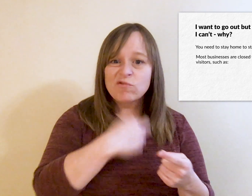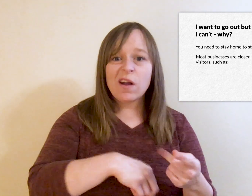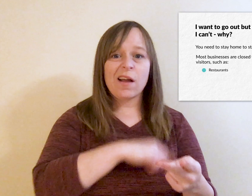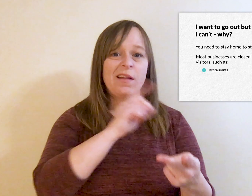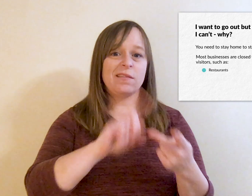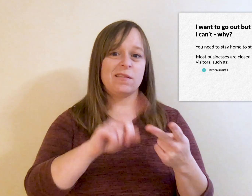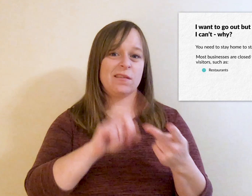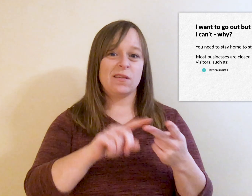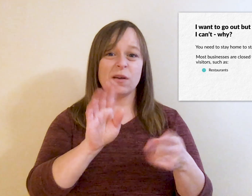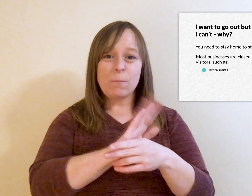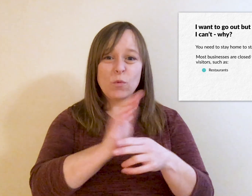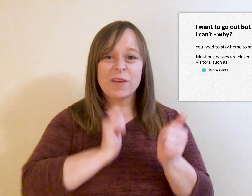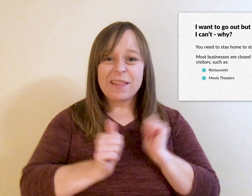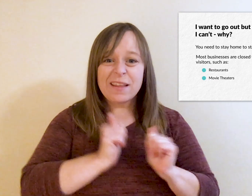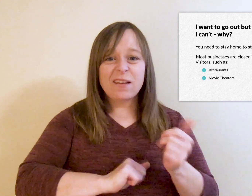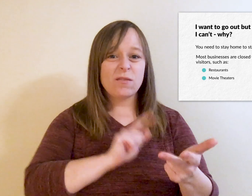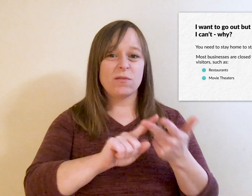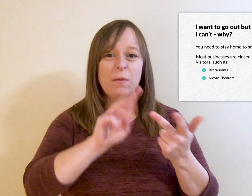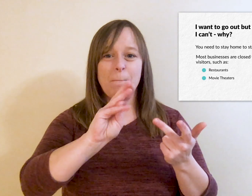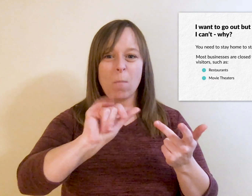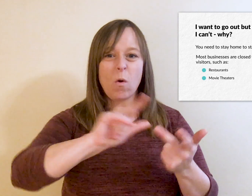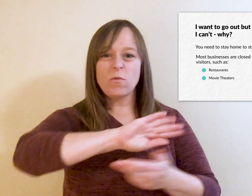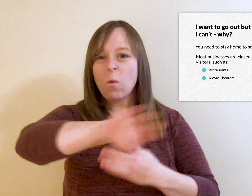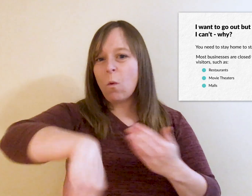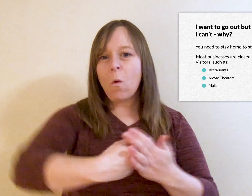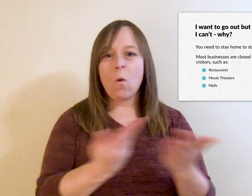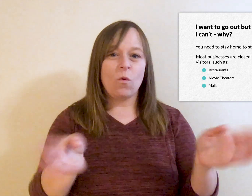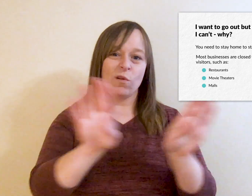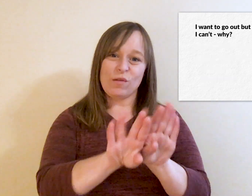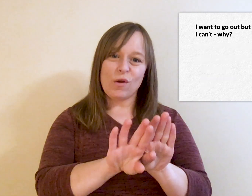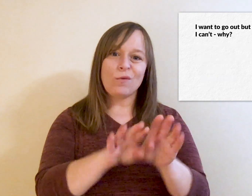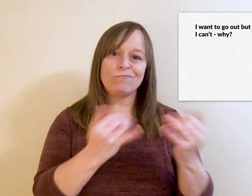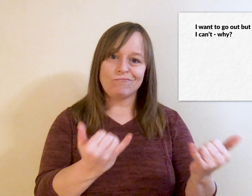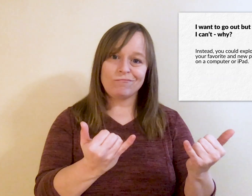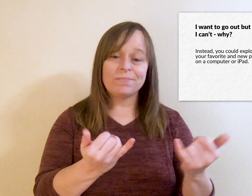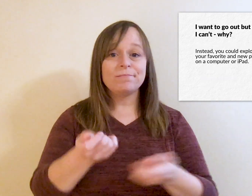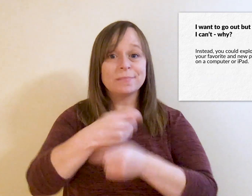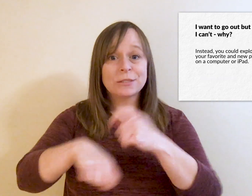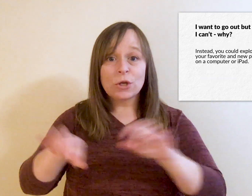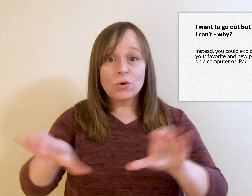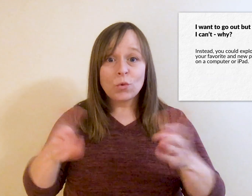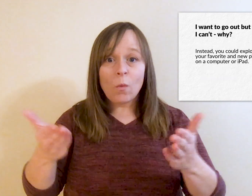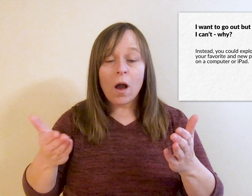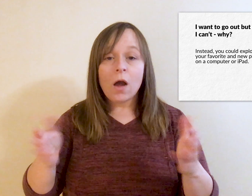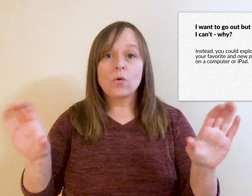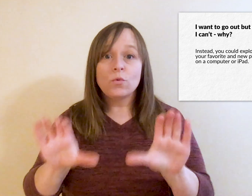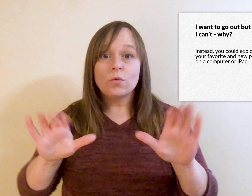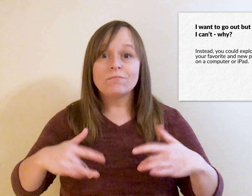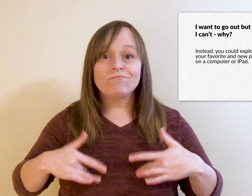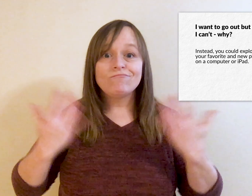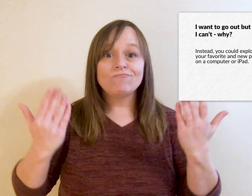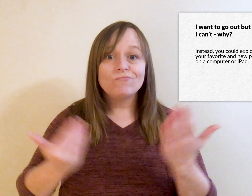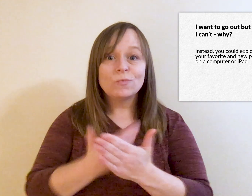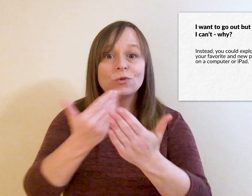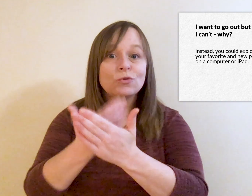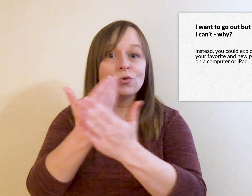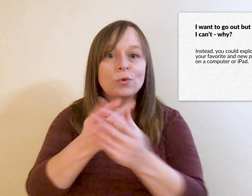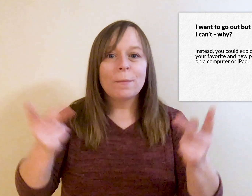restaurants, movie theaters, and malls. Instead, you could explore your favorite and new